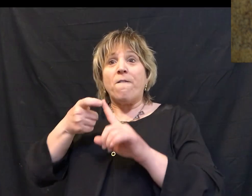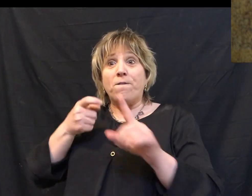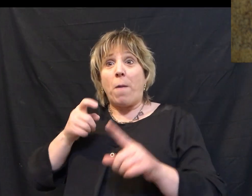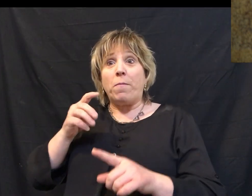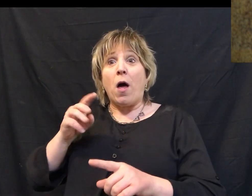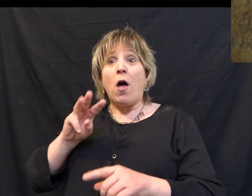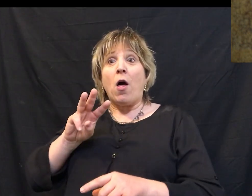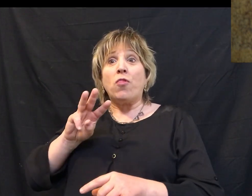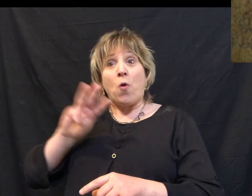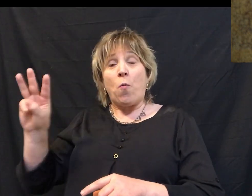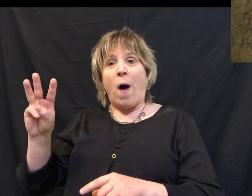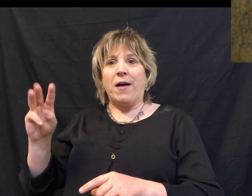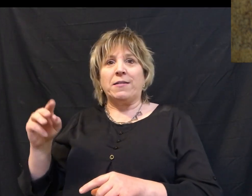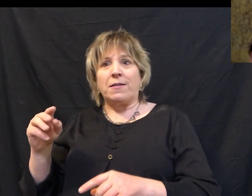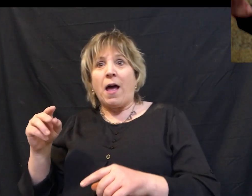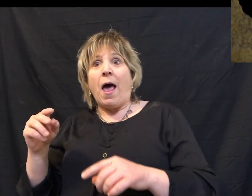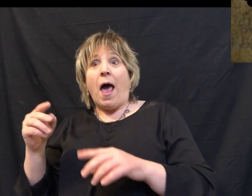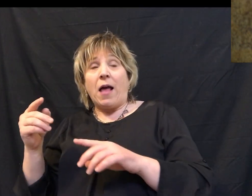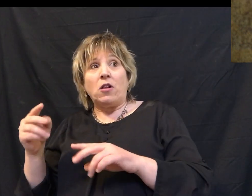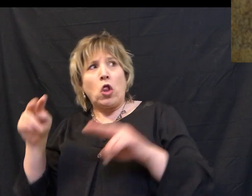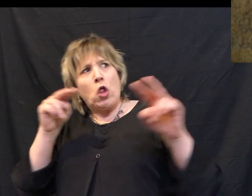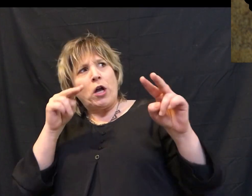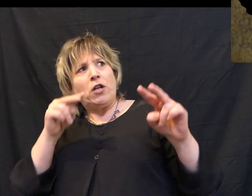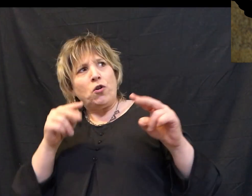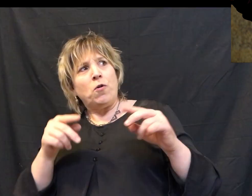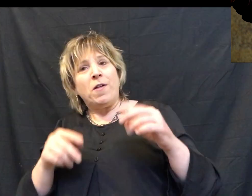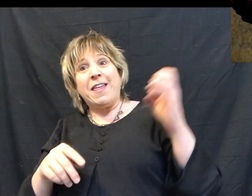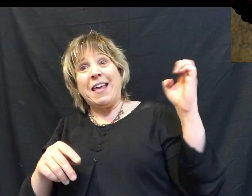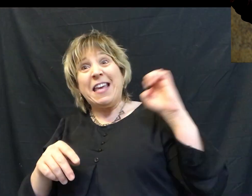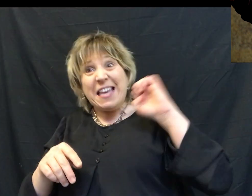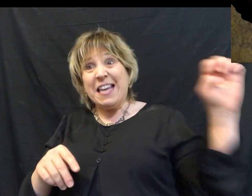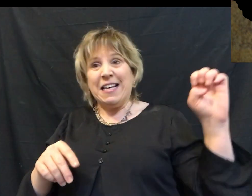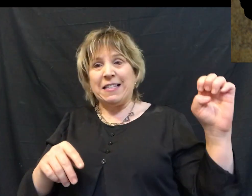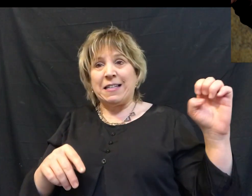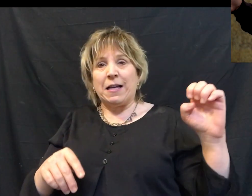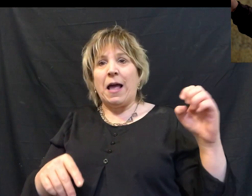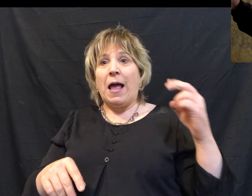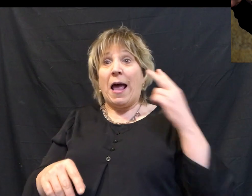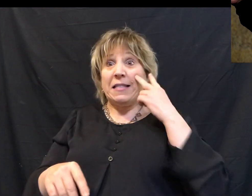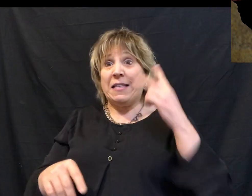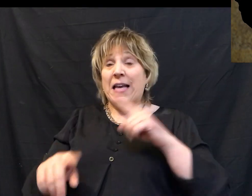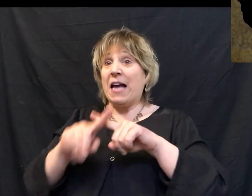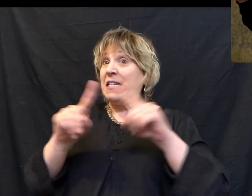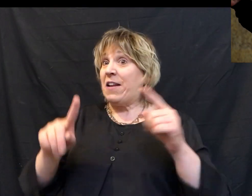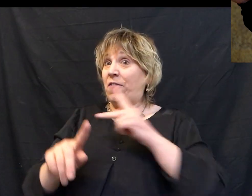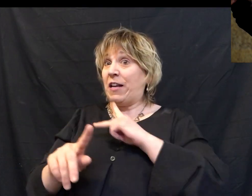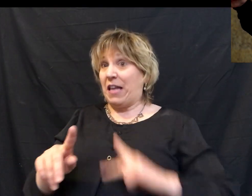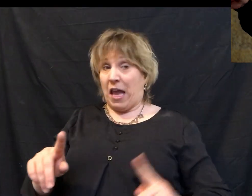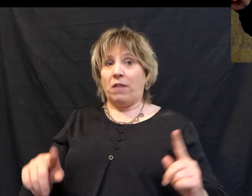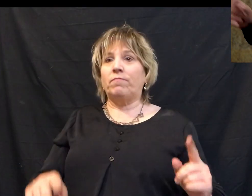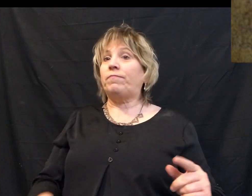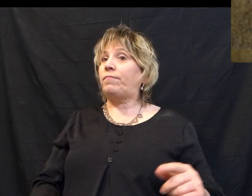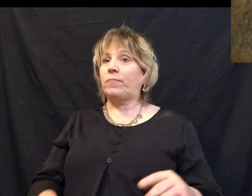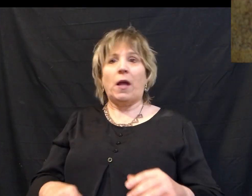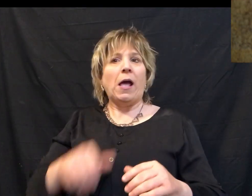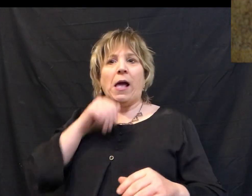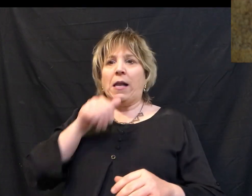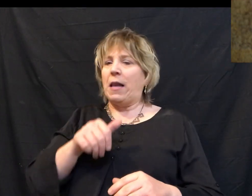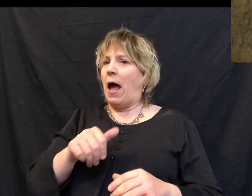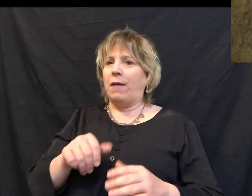from the West and then looking out to the East and seeing a different kind of king. Not